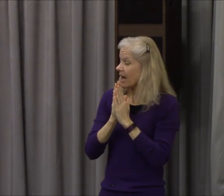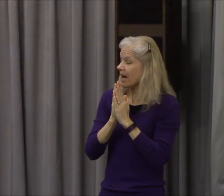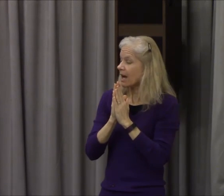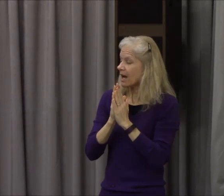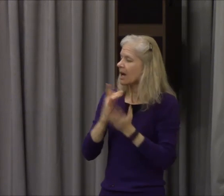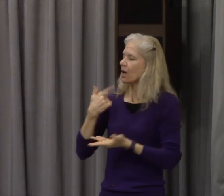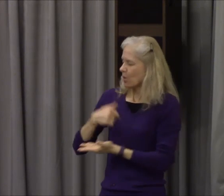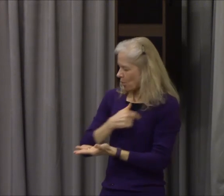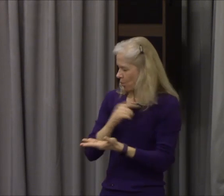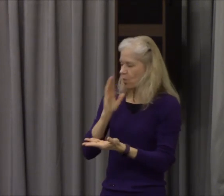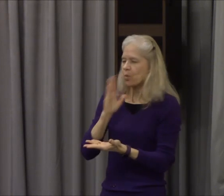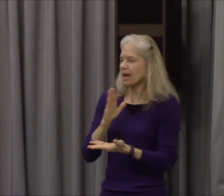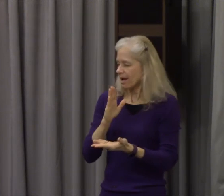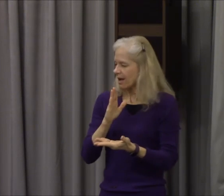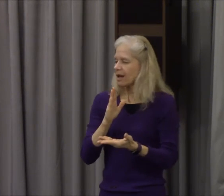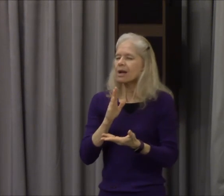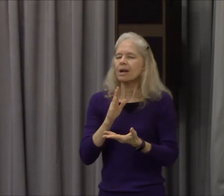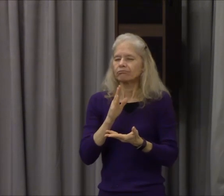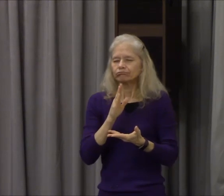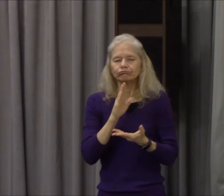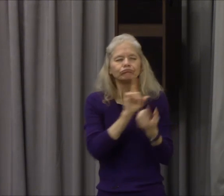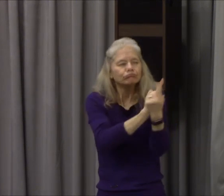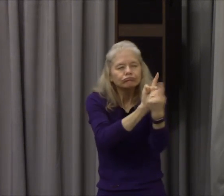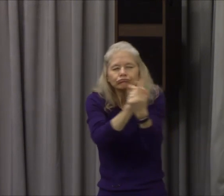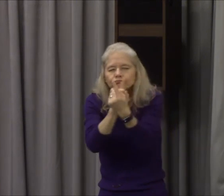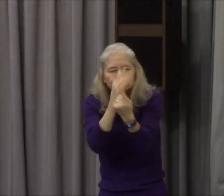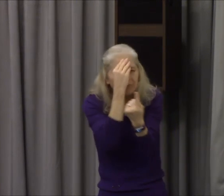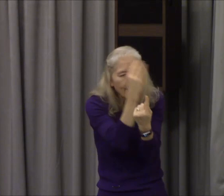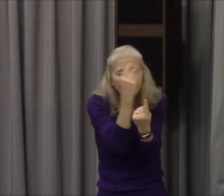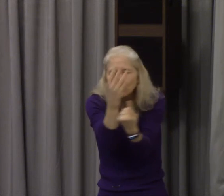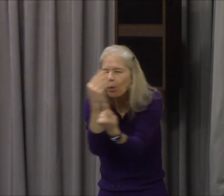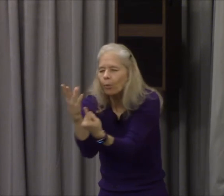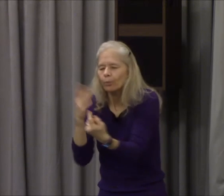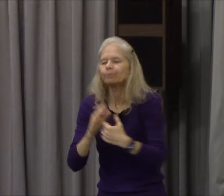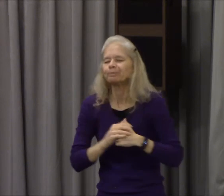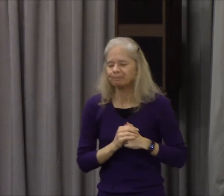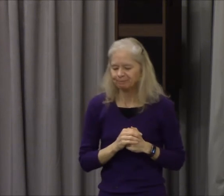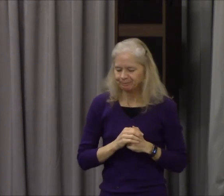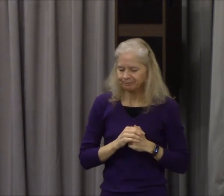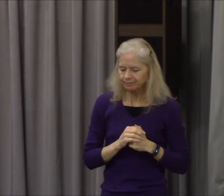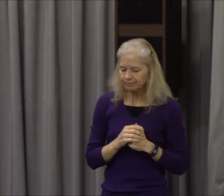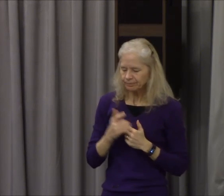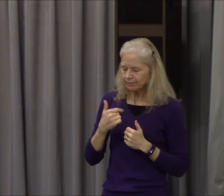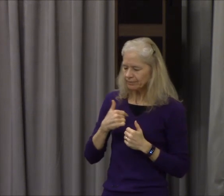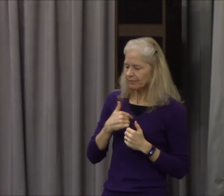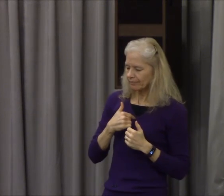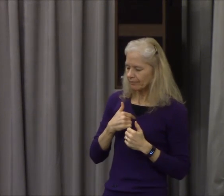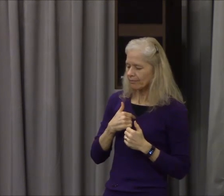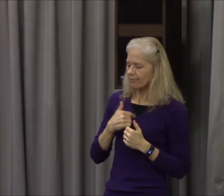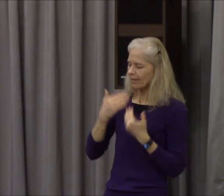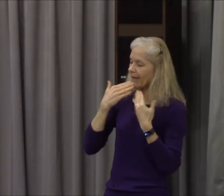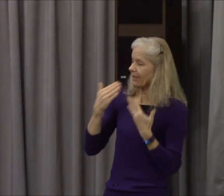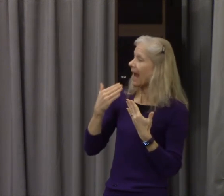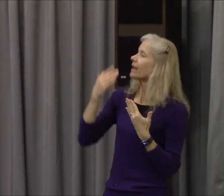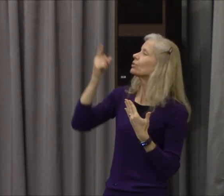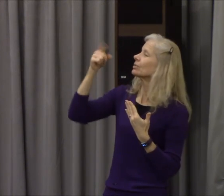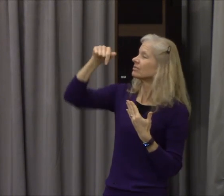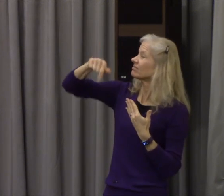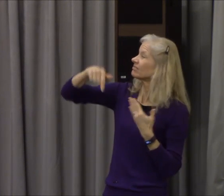faithful for this father I thank you for this church for how good you've been to me far beyond what I ever